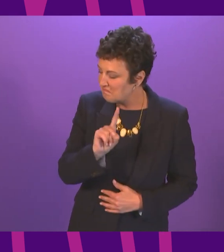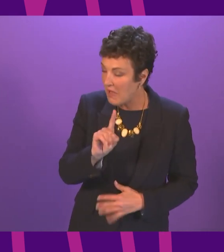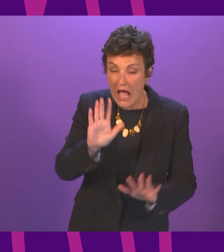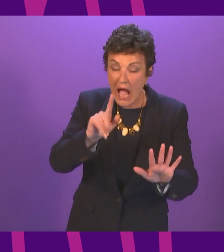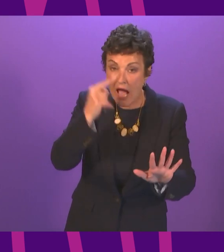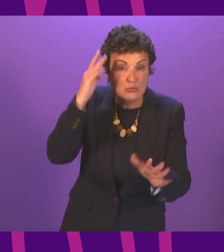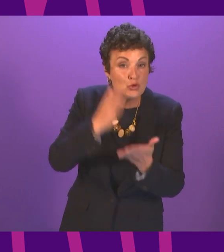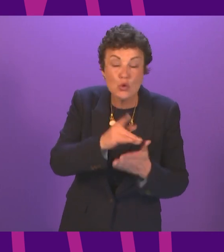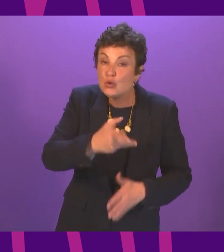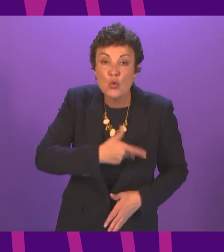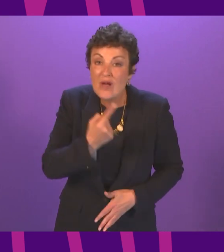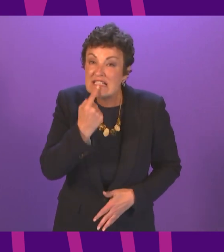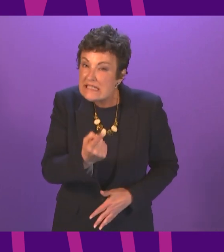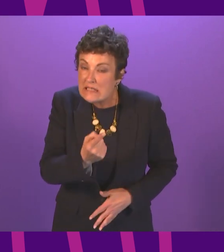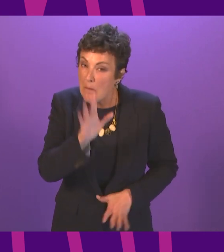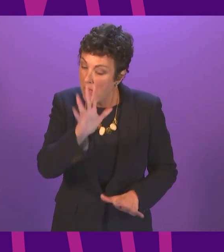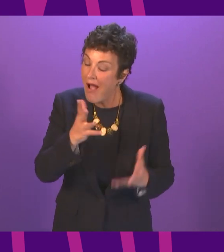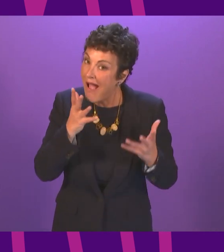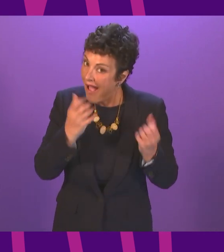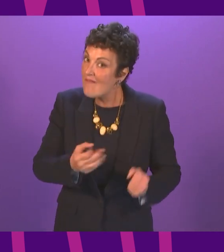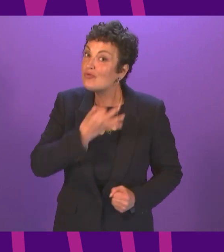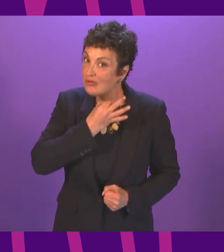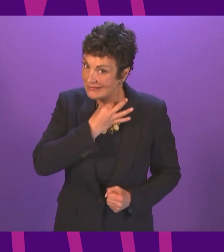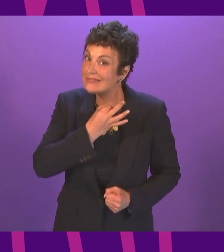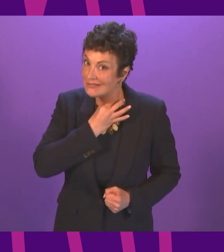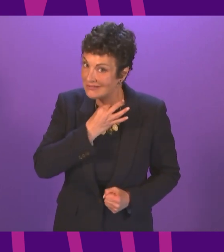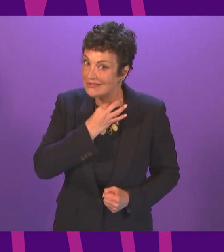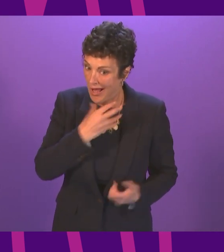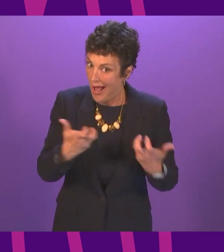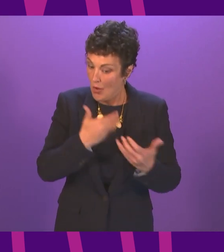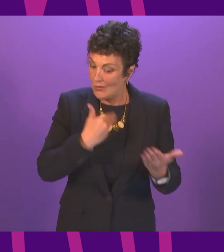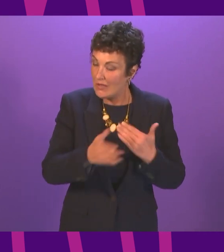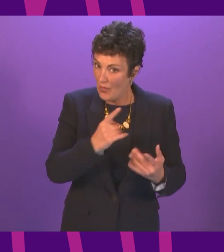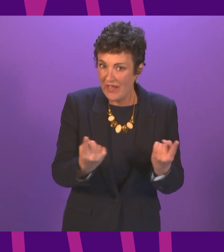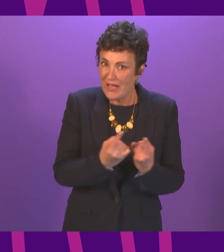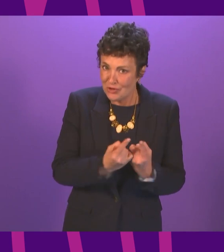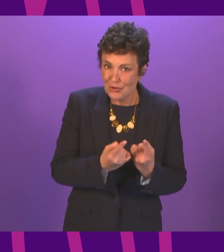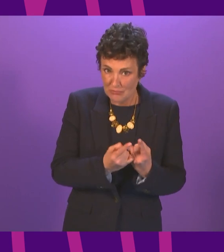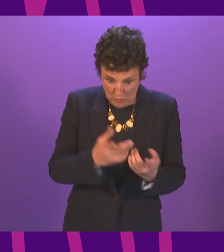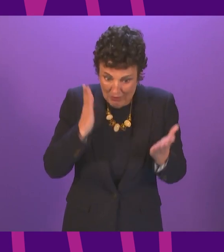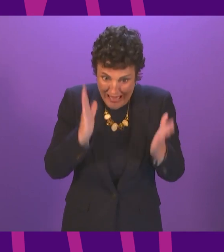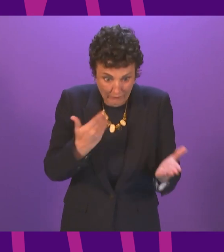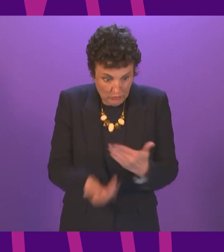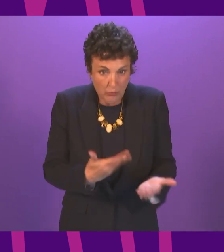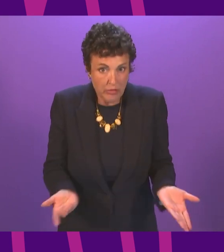intent but there are real risks in how we portray and we deal with these issues as they are rightly pursued instead